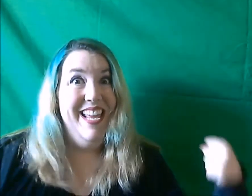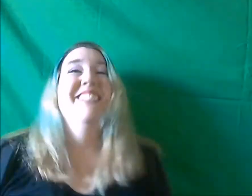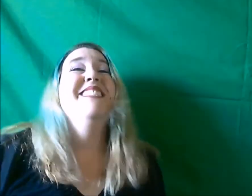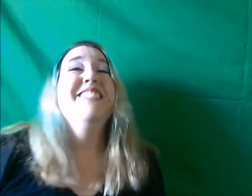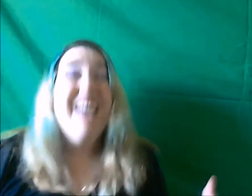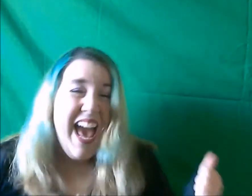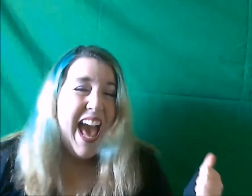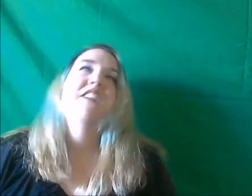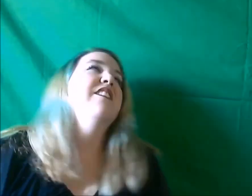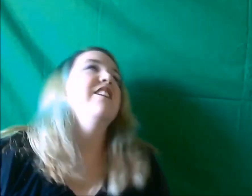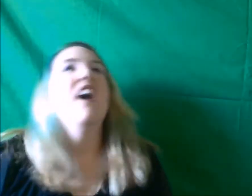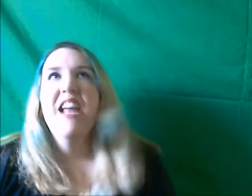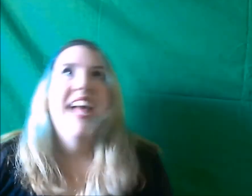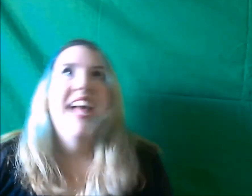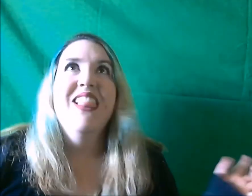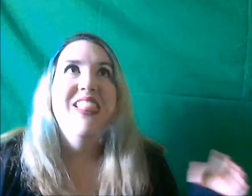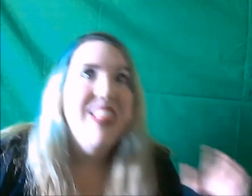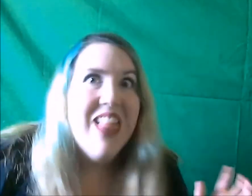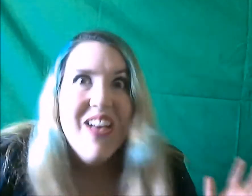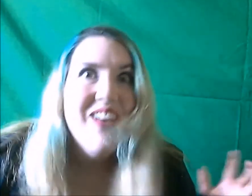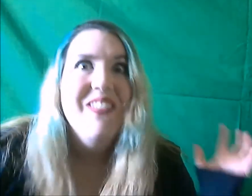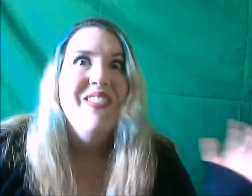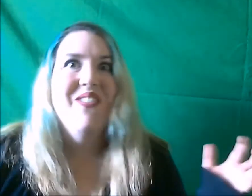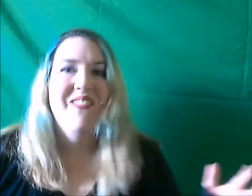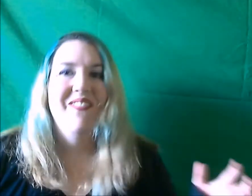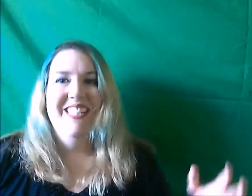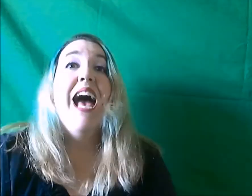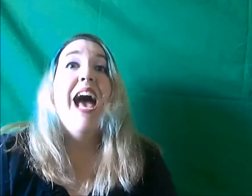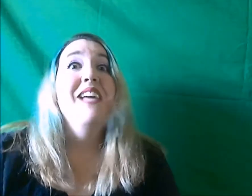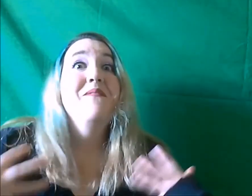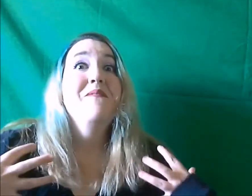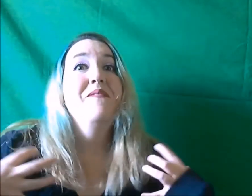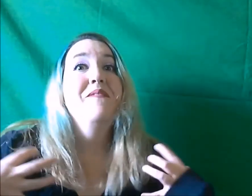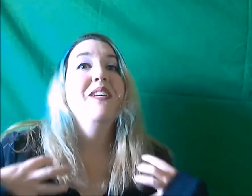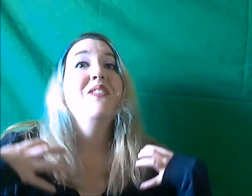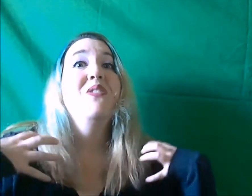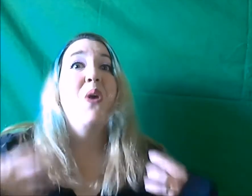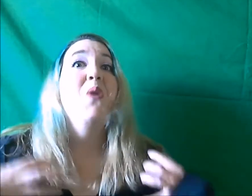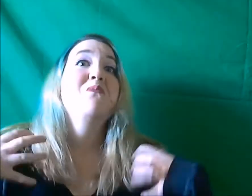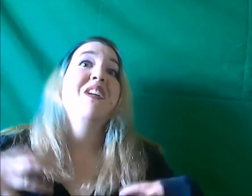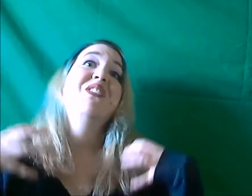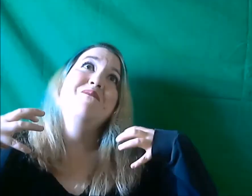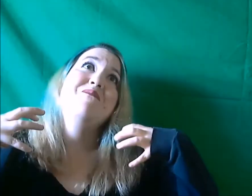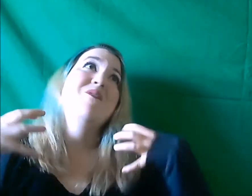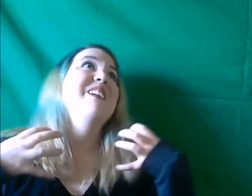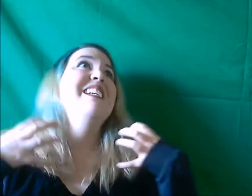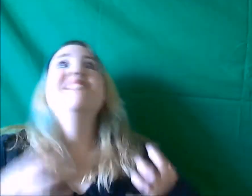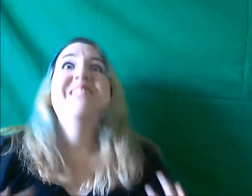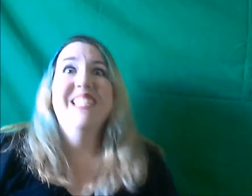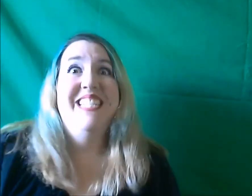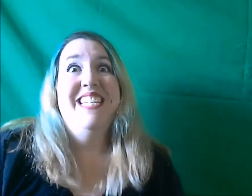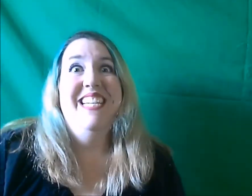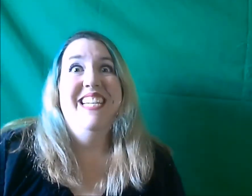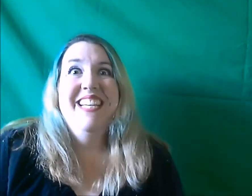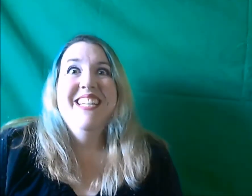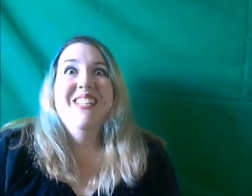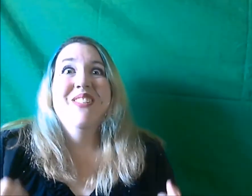Yeah! God I love endorphins. I am feeling so much more energy. It's great.